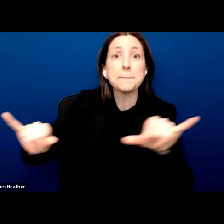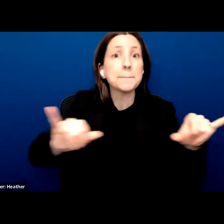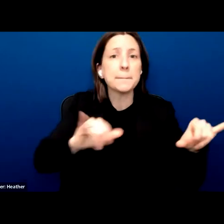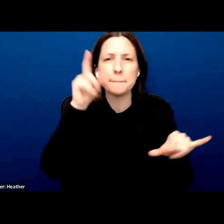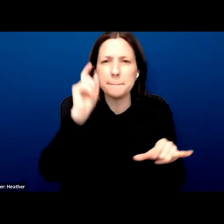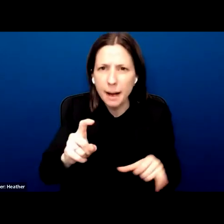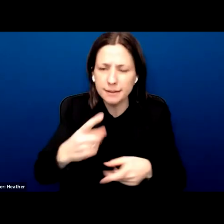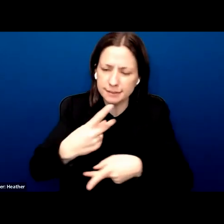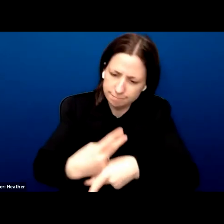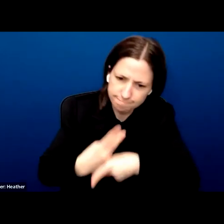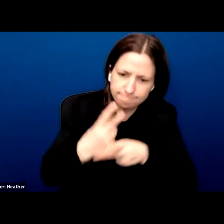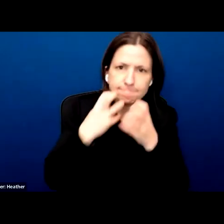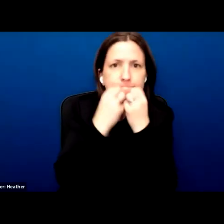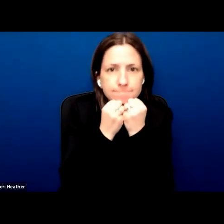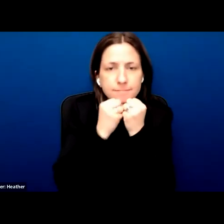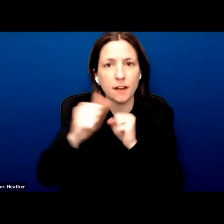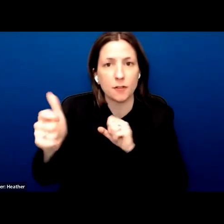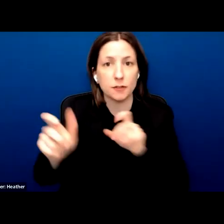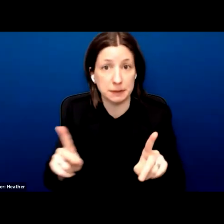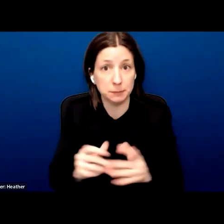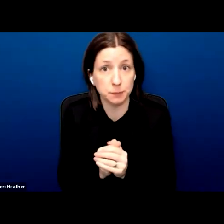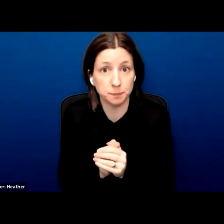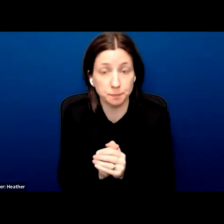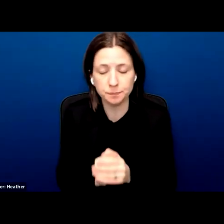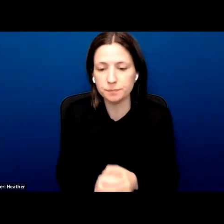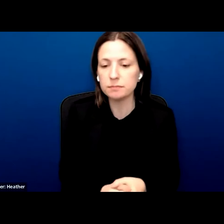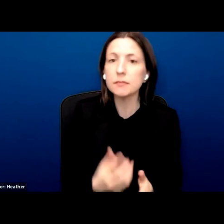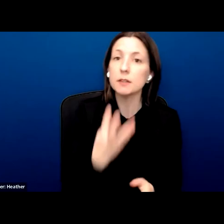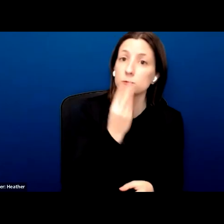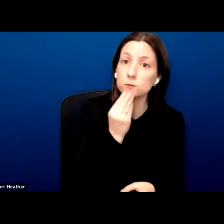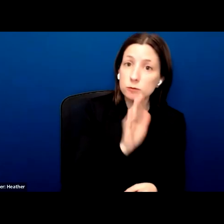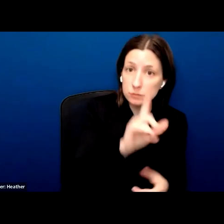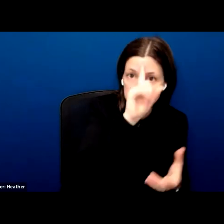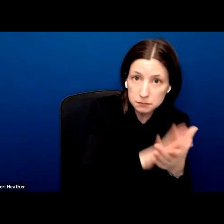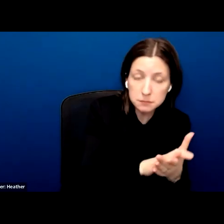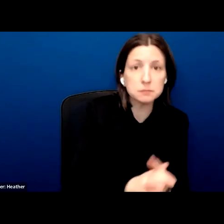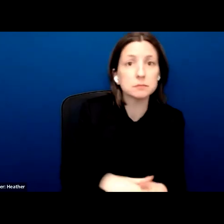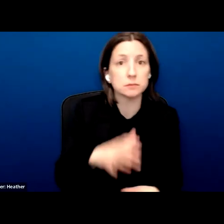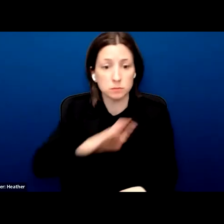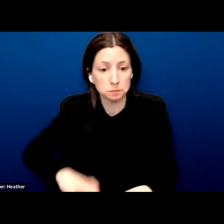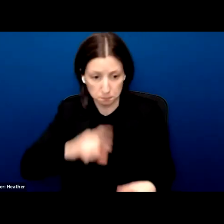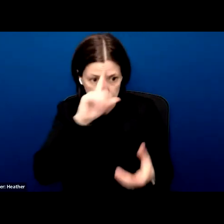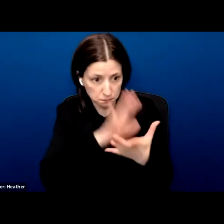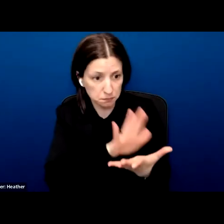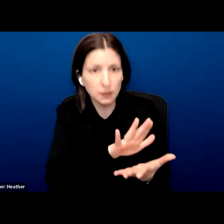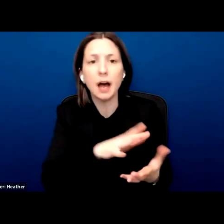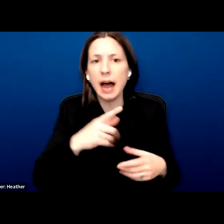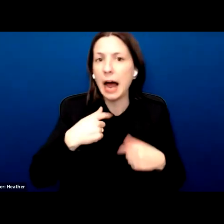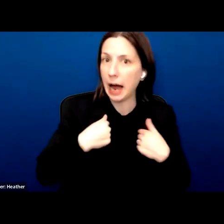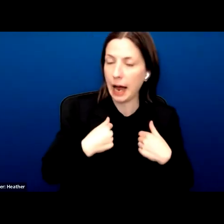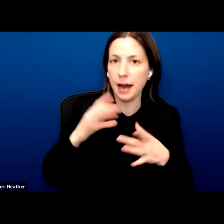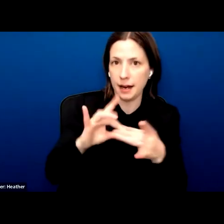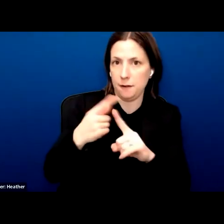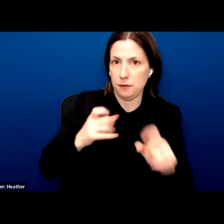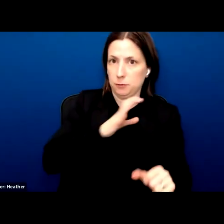Judaism and Christianity indeed emphasize, and those are those are the traditions I speak out of because I speak out of the Christian tradition,